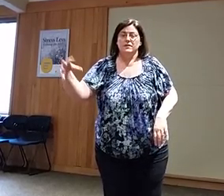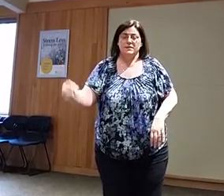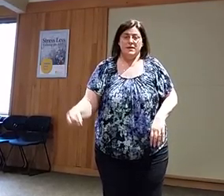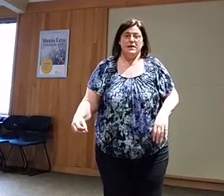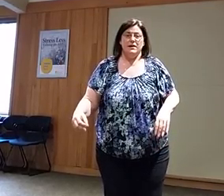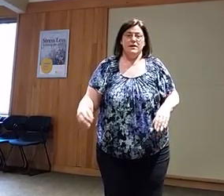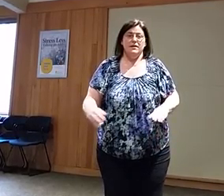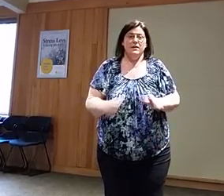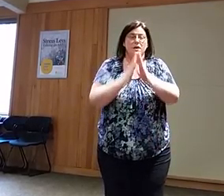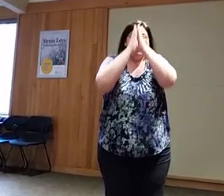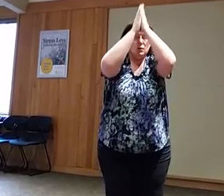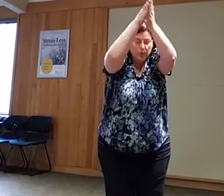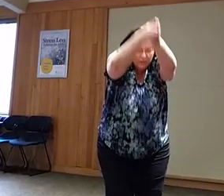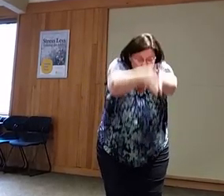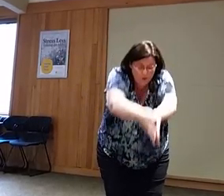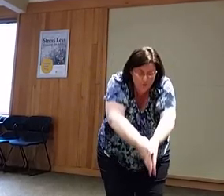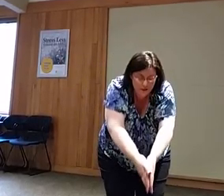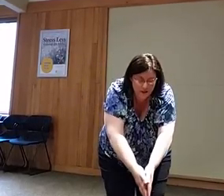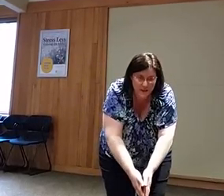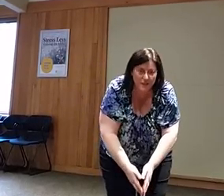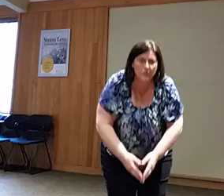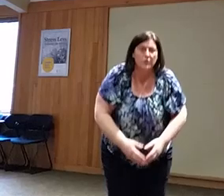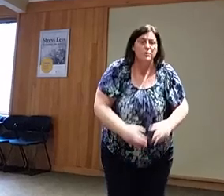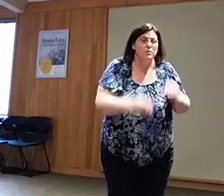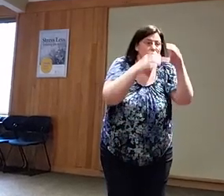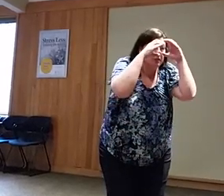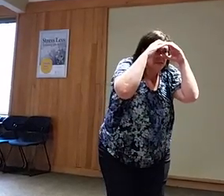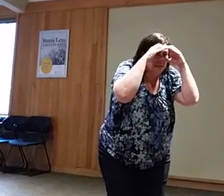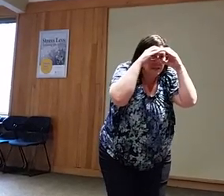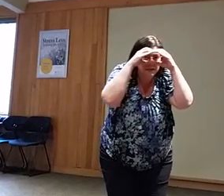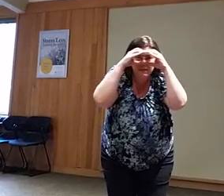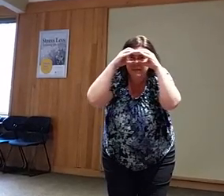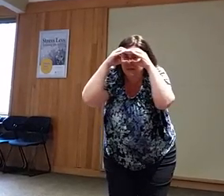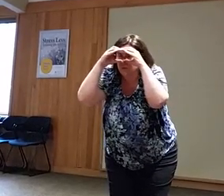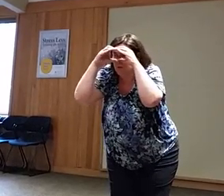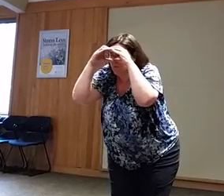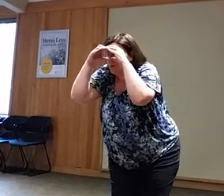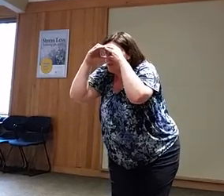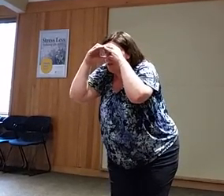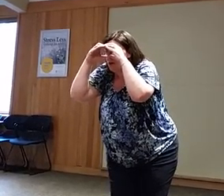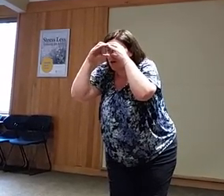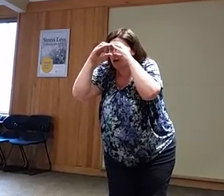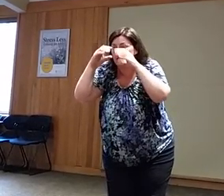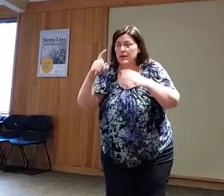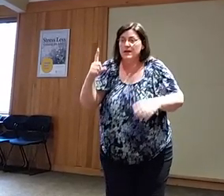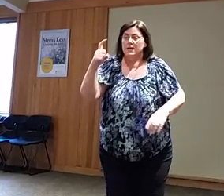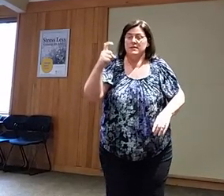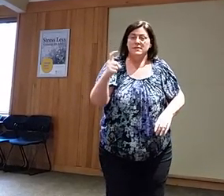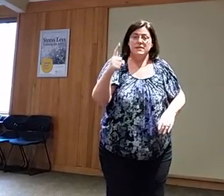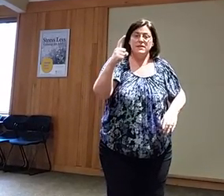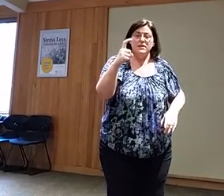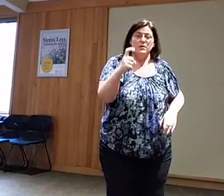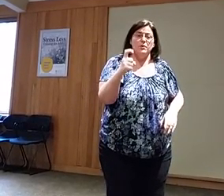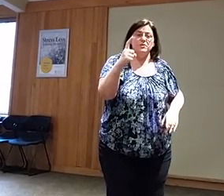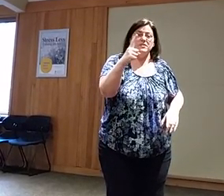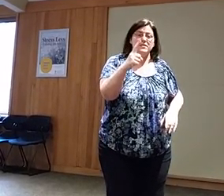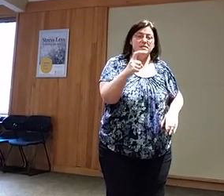the tide. We dove in the ocean and this is what we saw, a seahorse, a